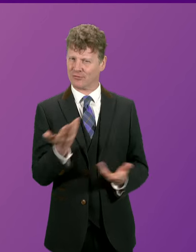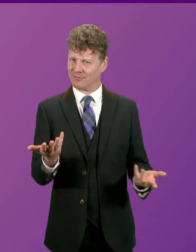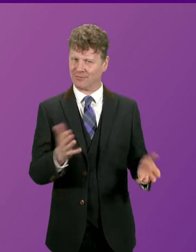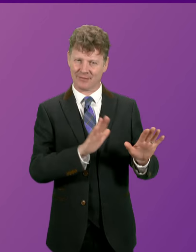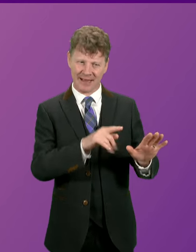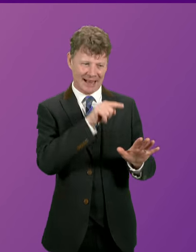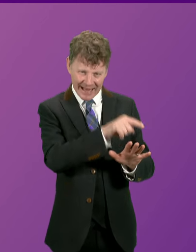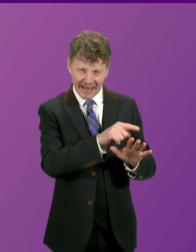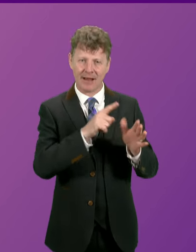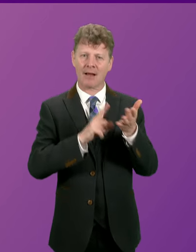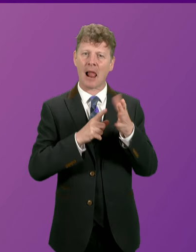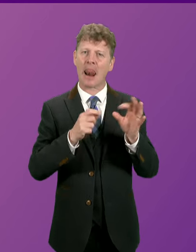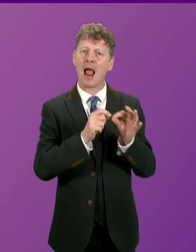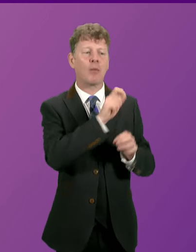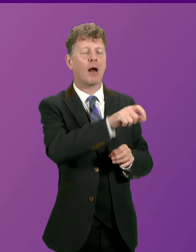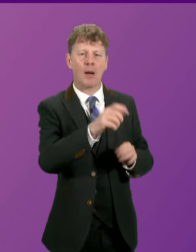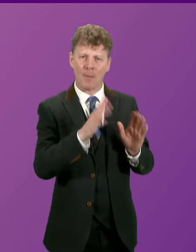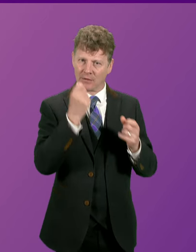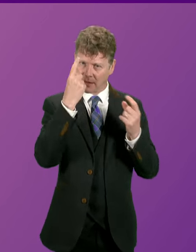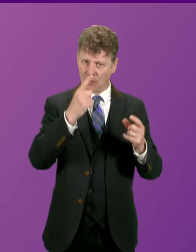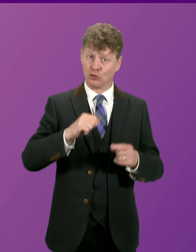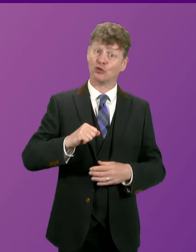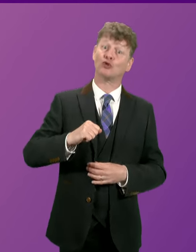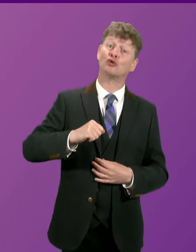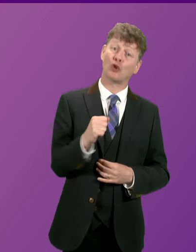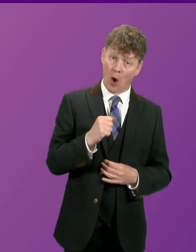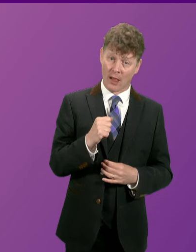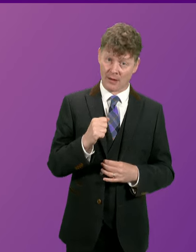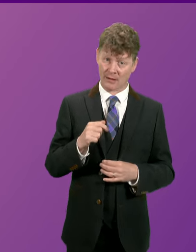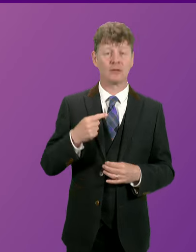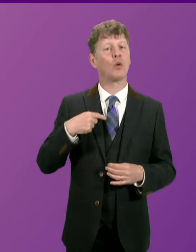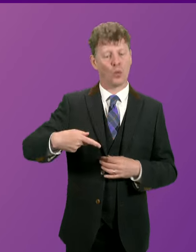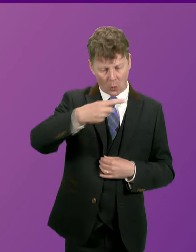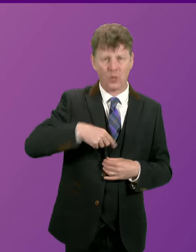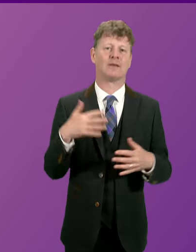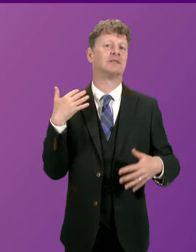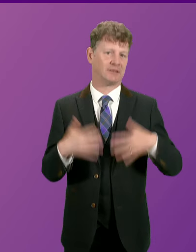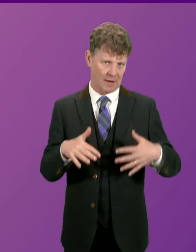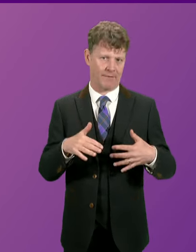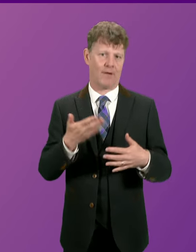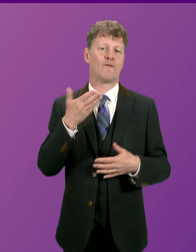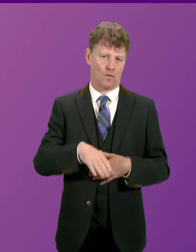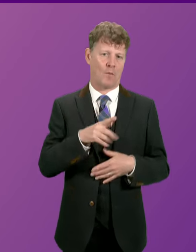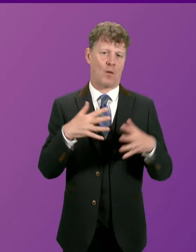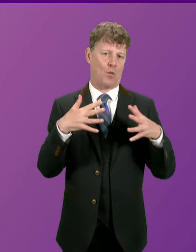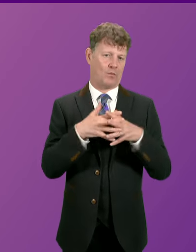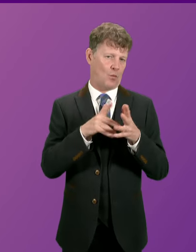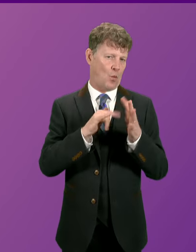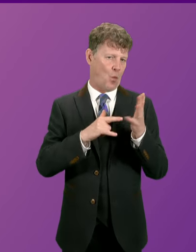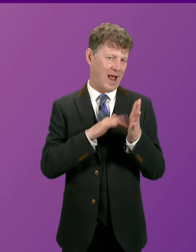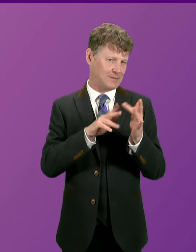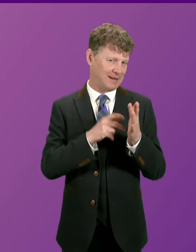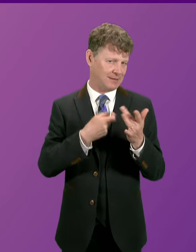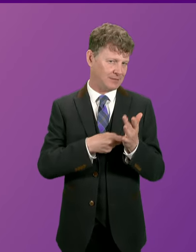understand that Scotland is now paying an intolerable price for 14 years of Westminster austerity.